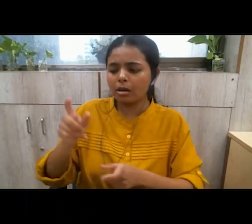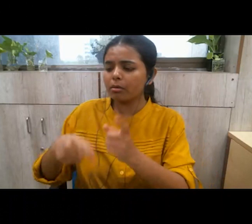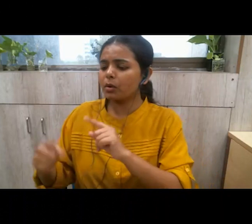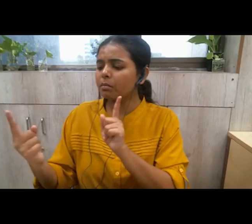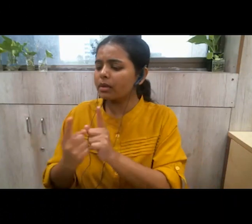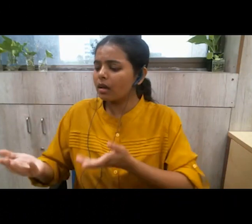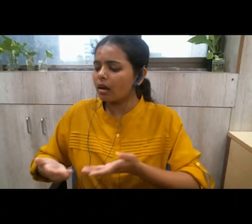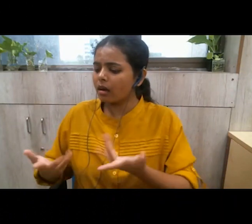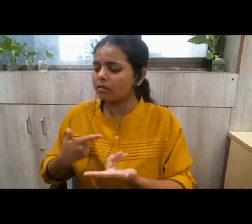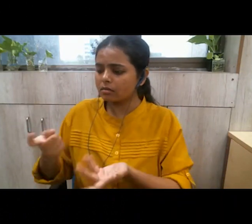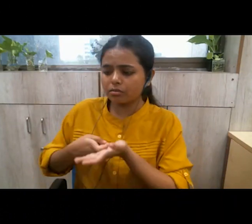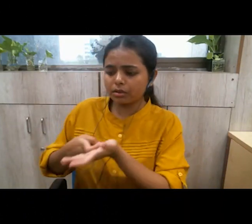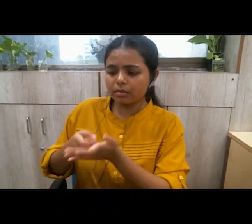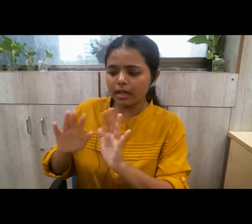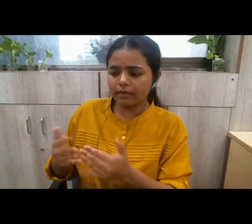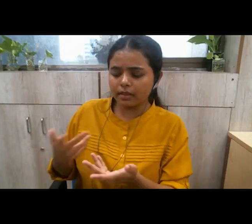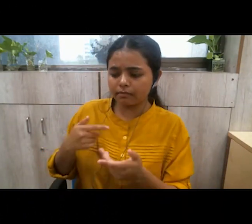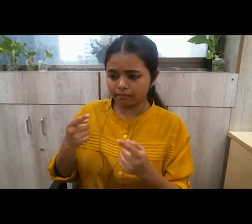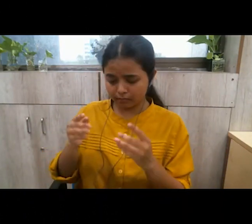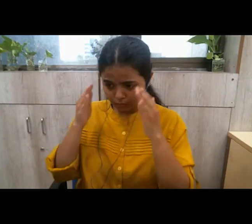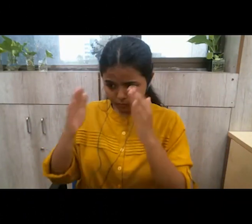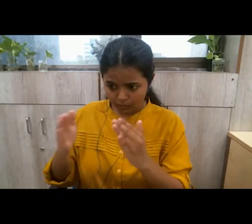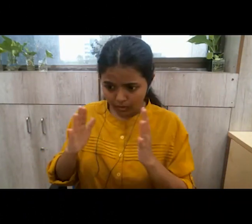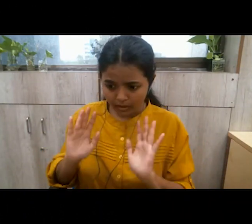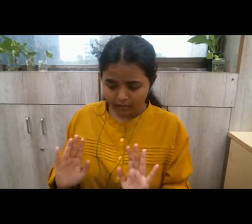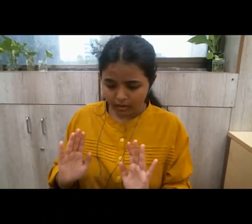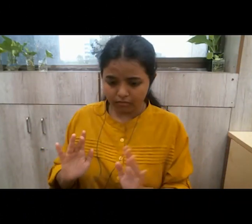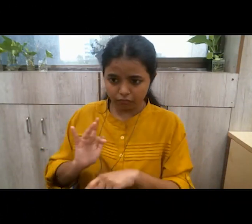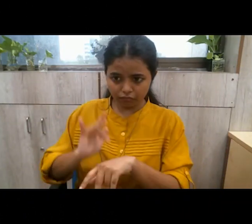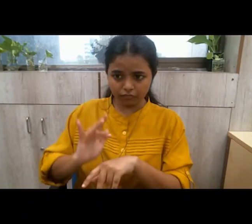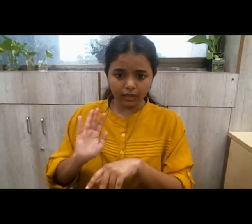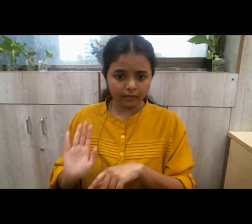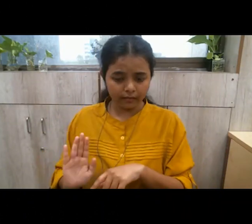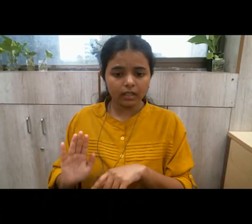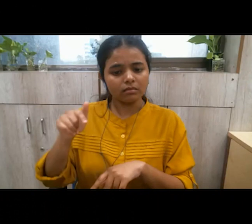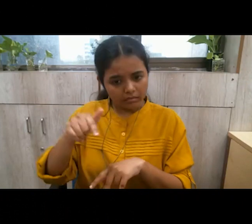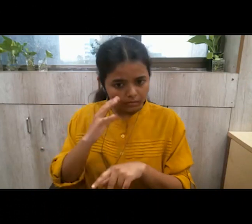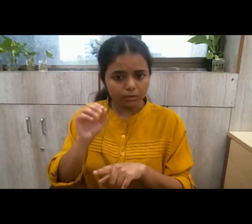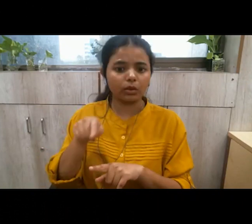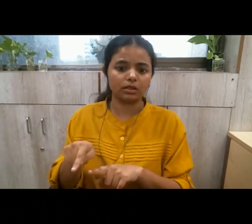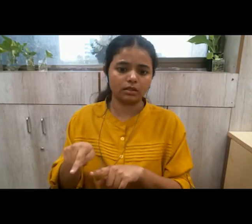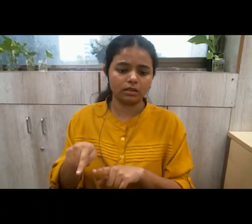do i treat them with respect with concern with sensitivity that is what matters